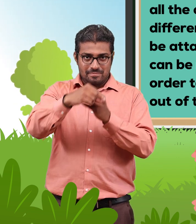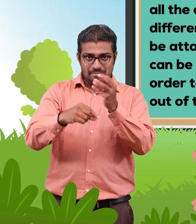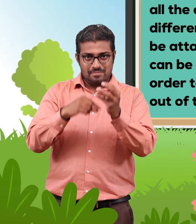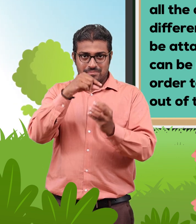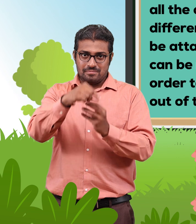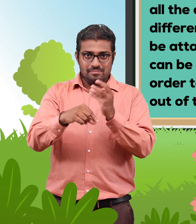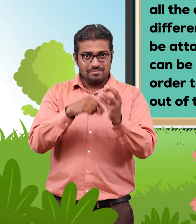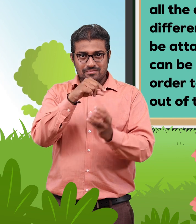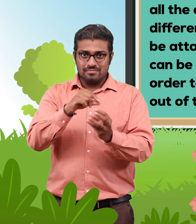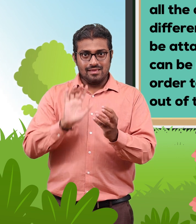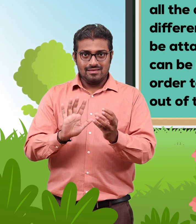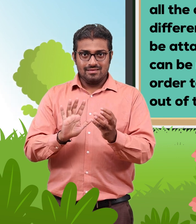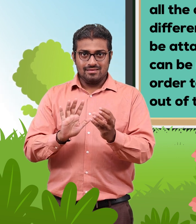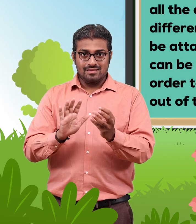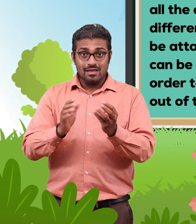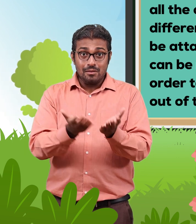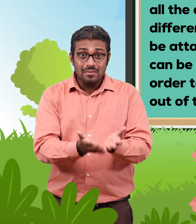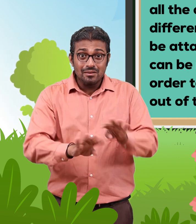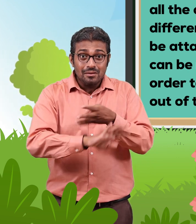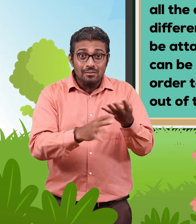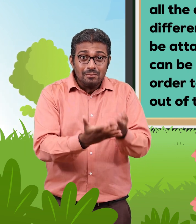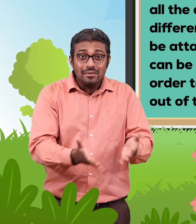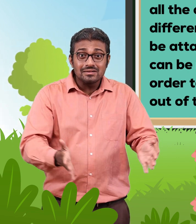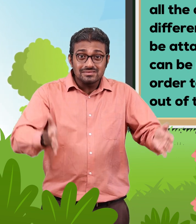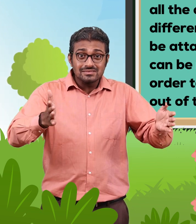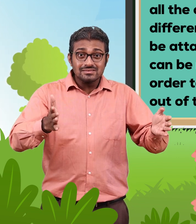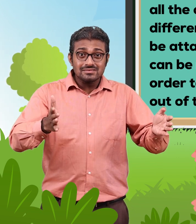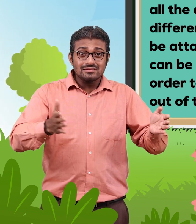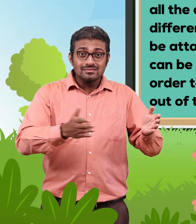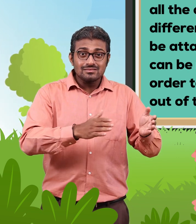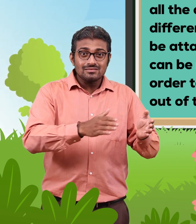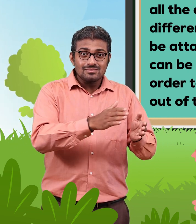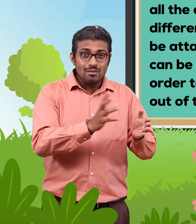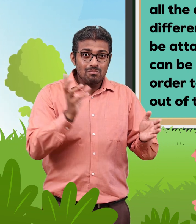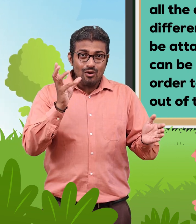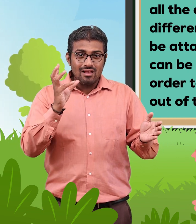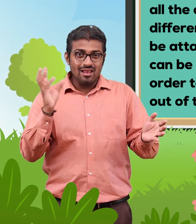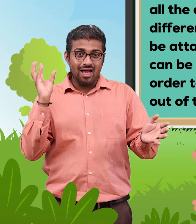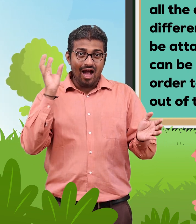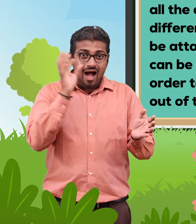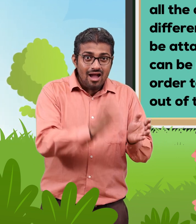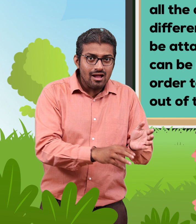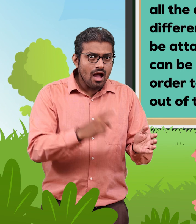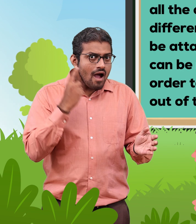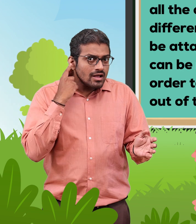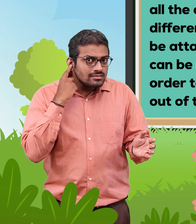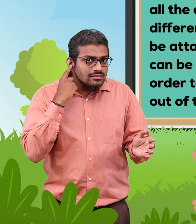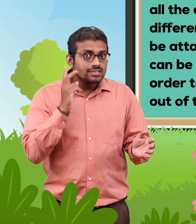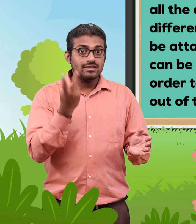attached to the ball and surface of the basket can be made different from the surface outside